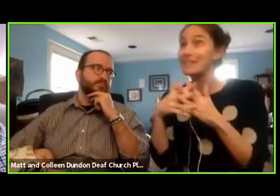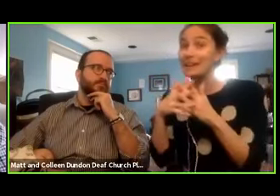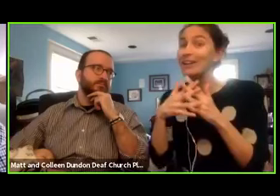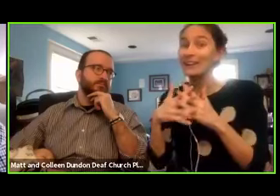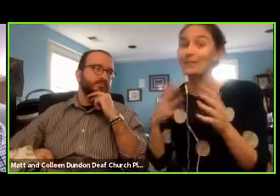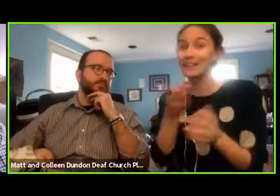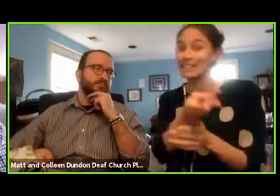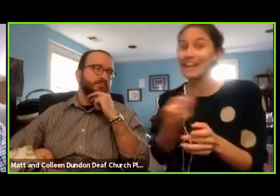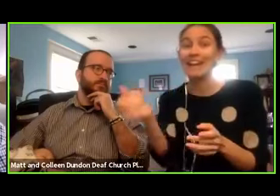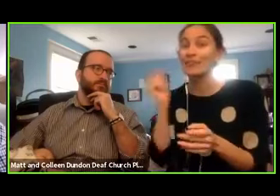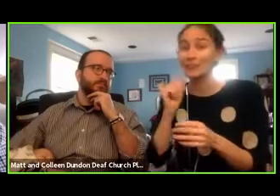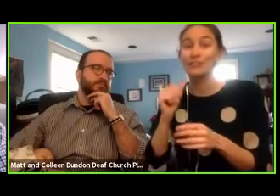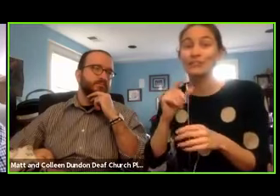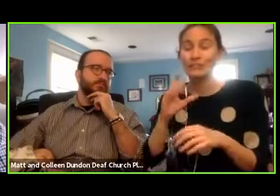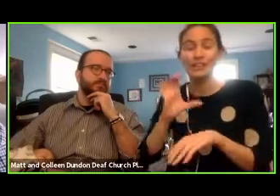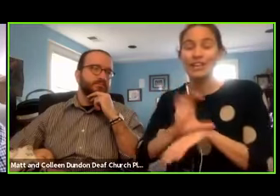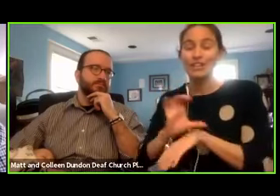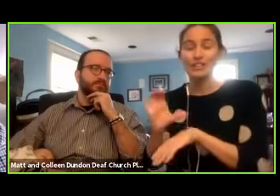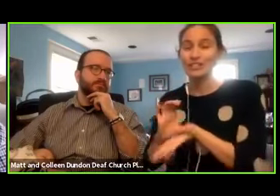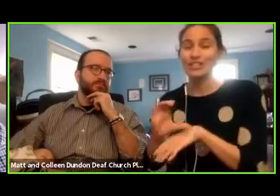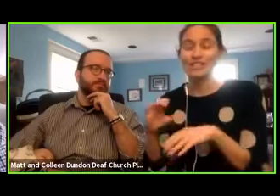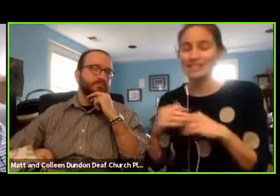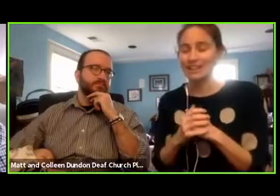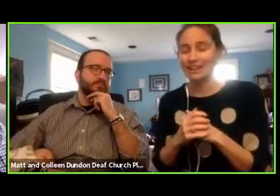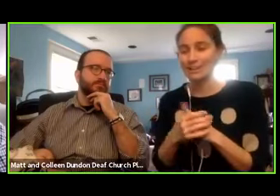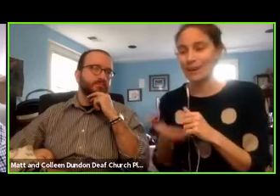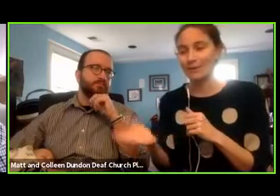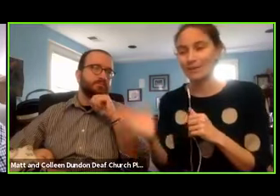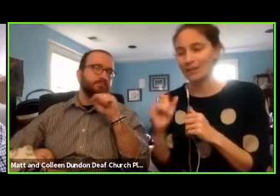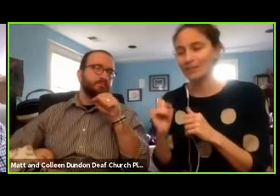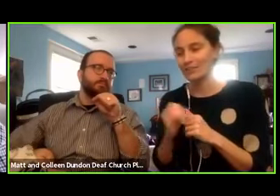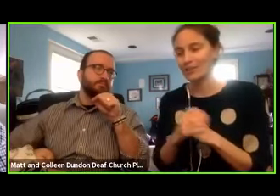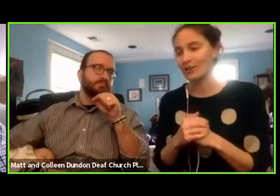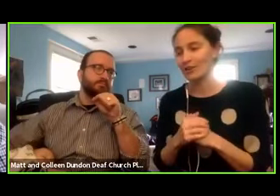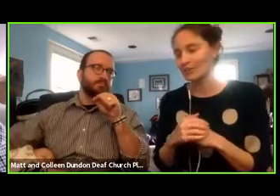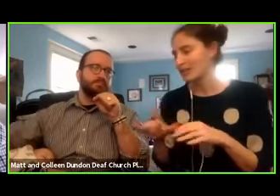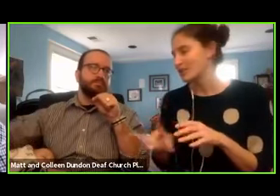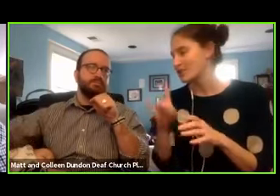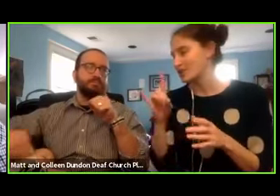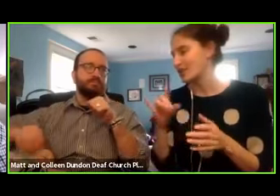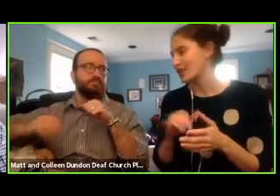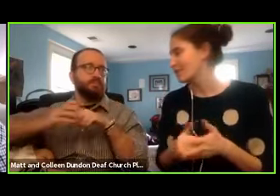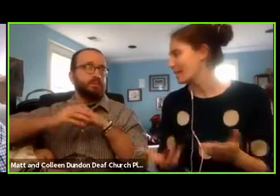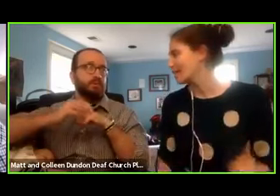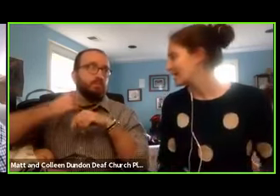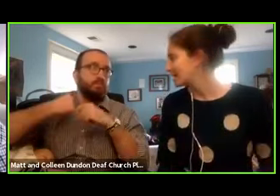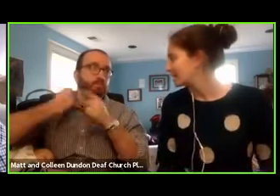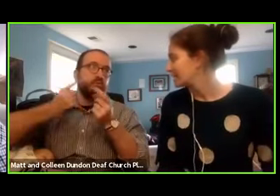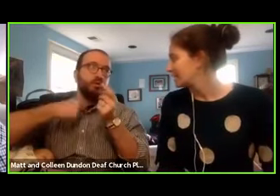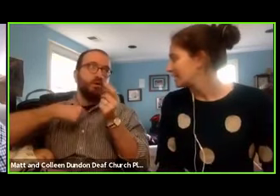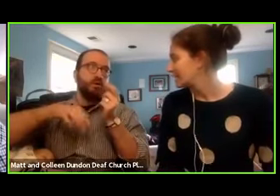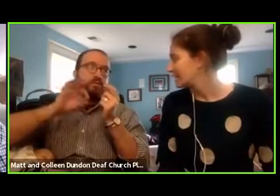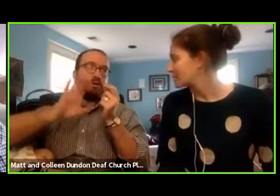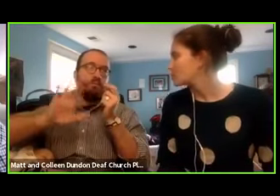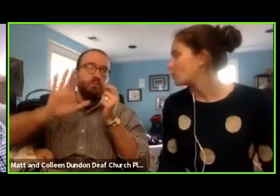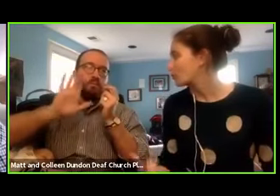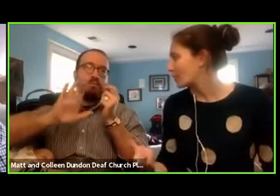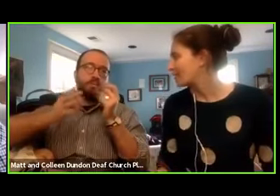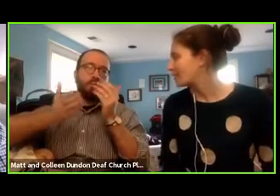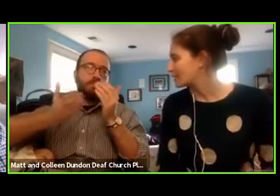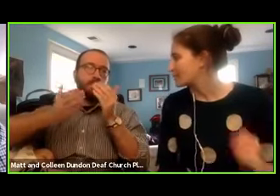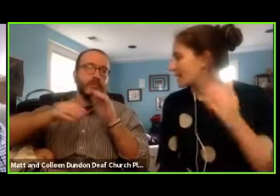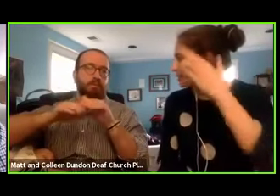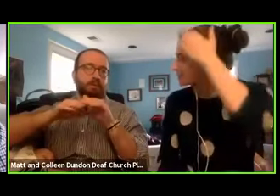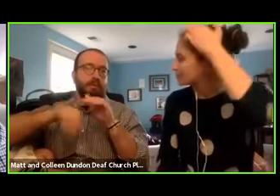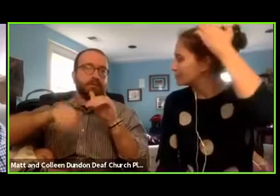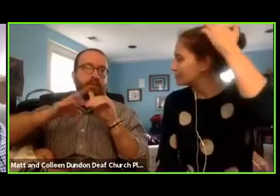same way as America, where it's a handful of churches, um, out there. So just trying to find that, um, so far,